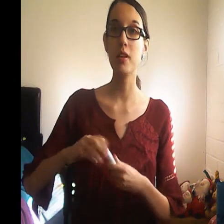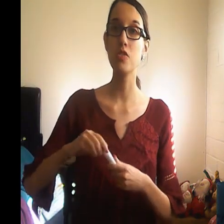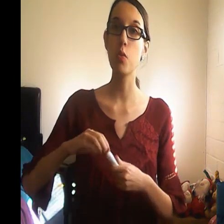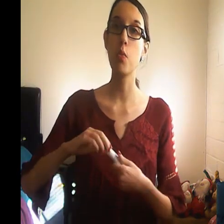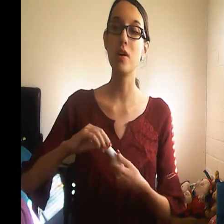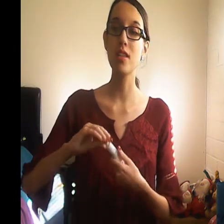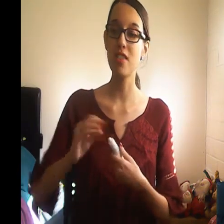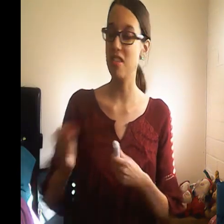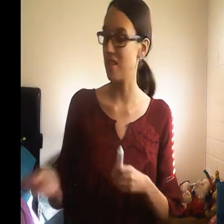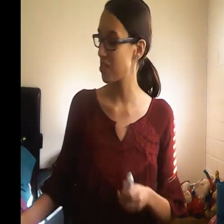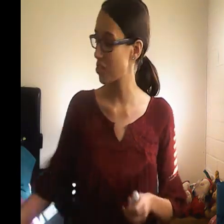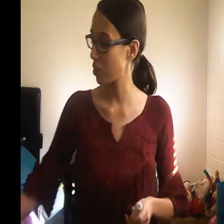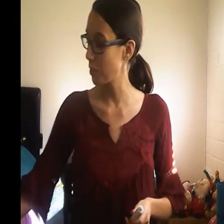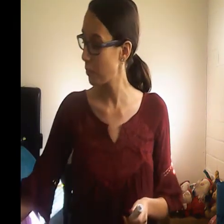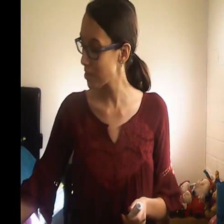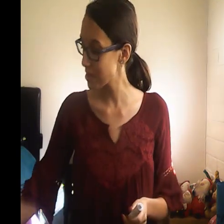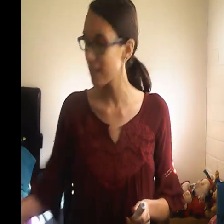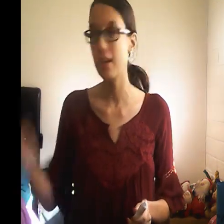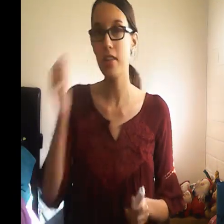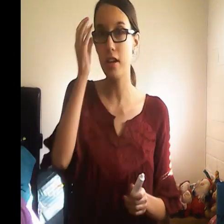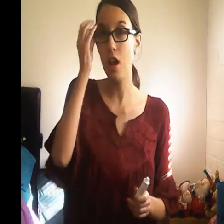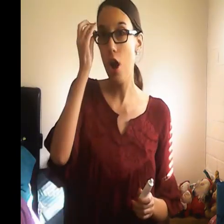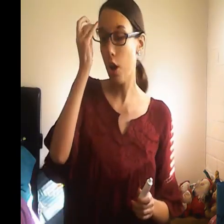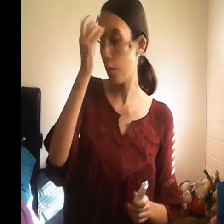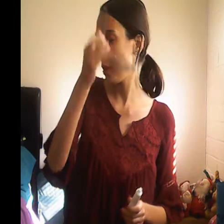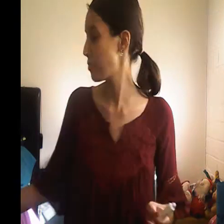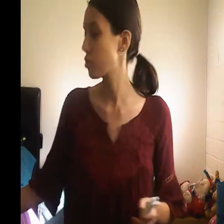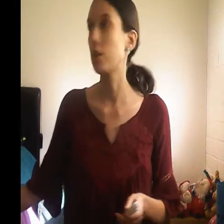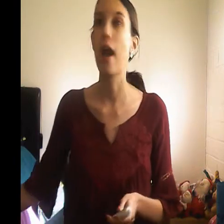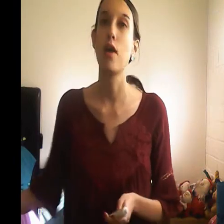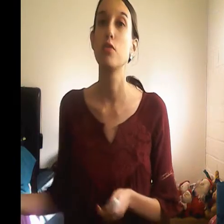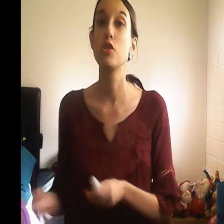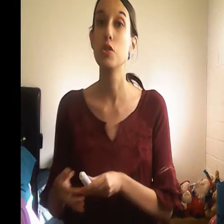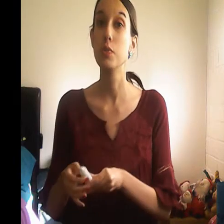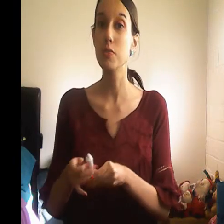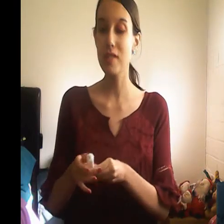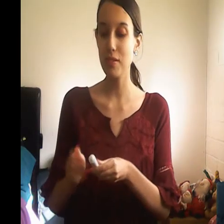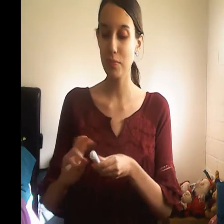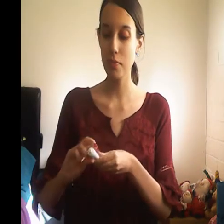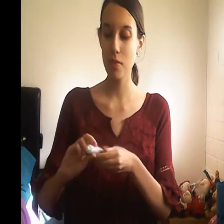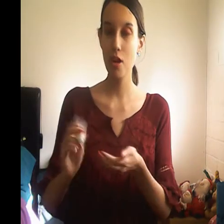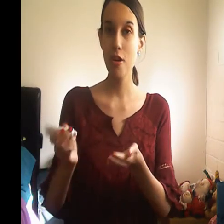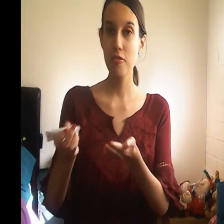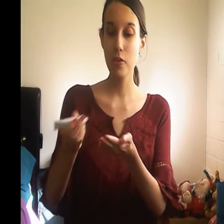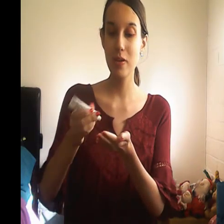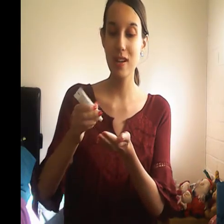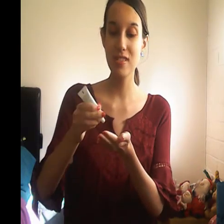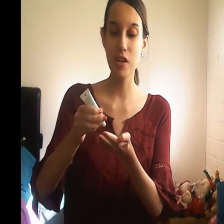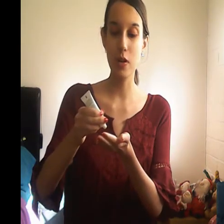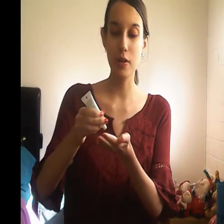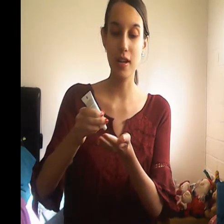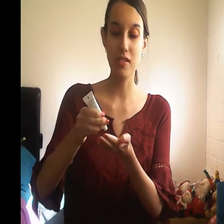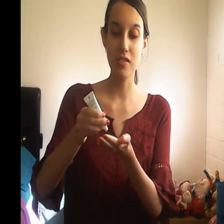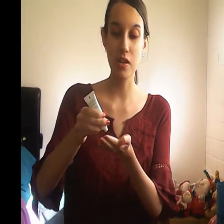guys what this cream looks like and then i'm to demonstrate how to use it for you guys okay so